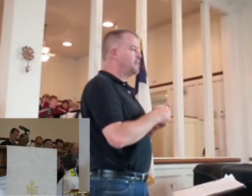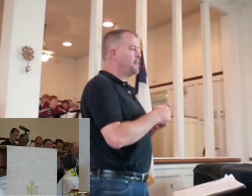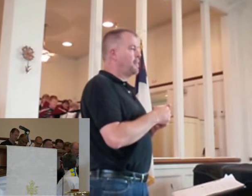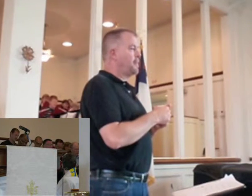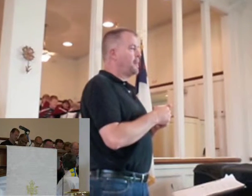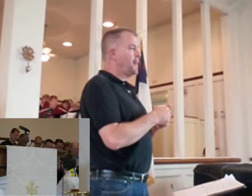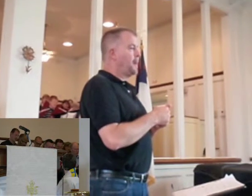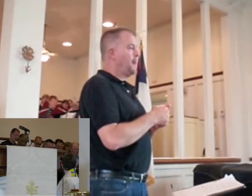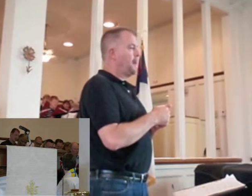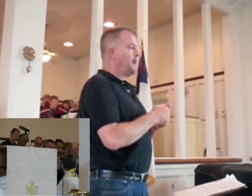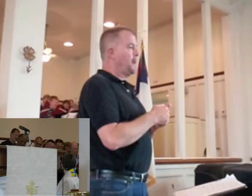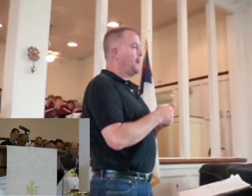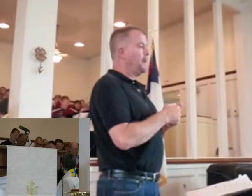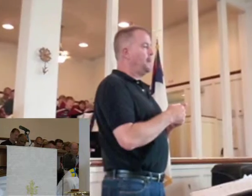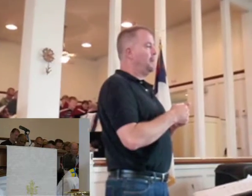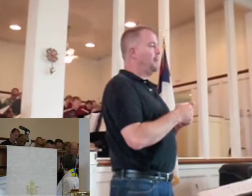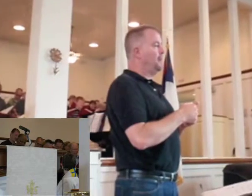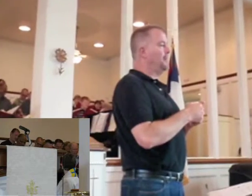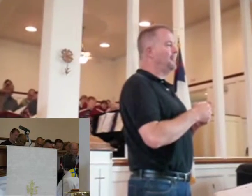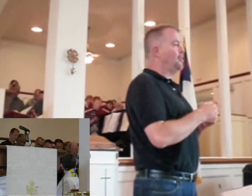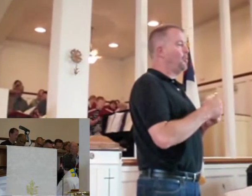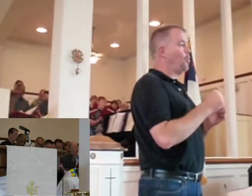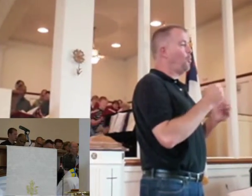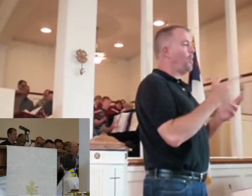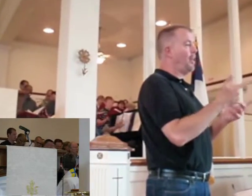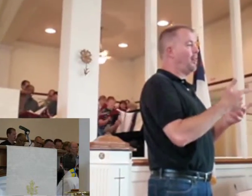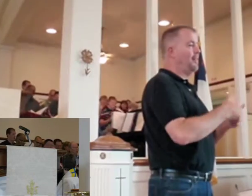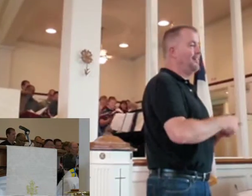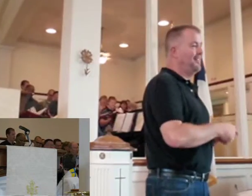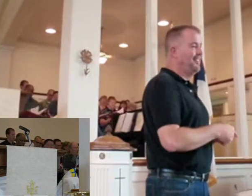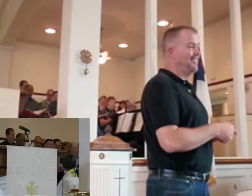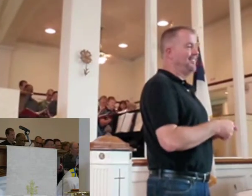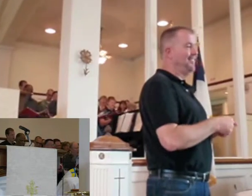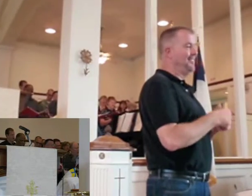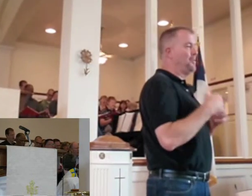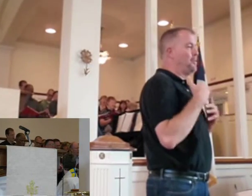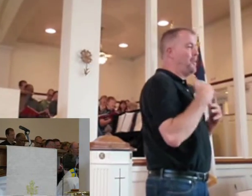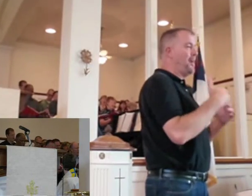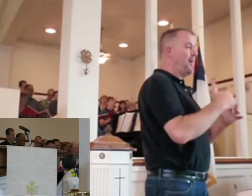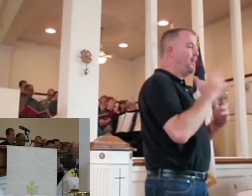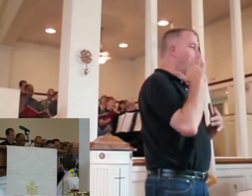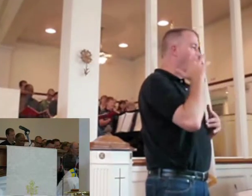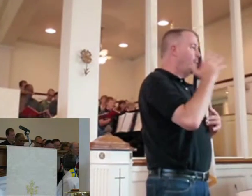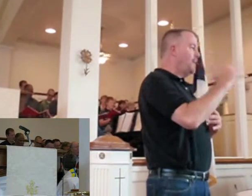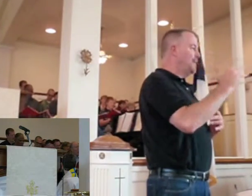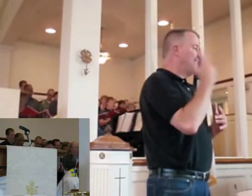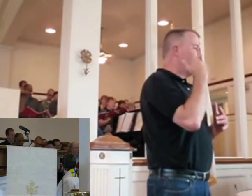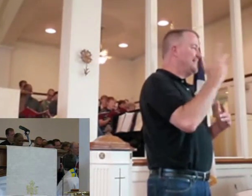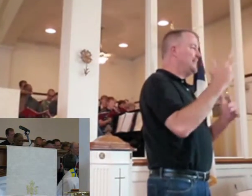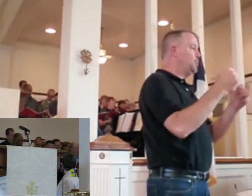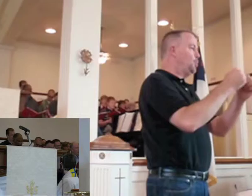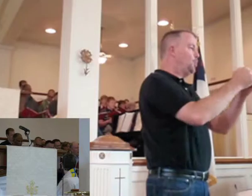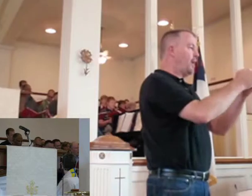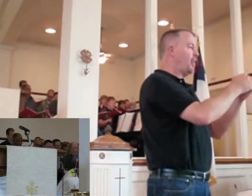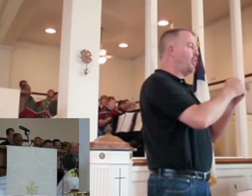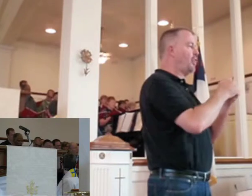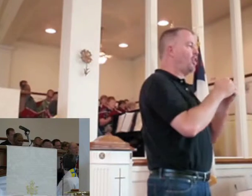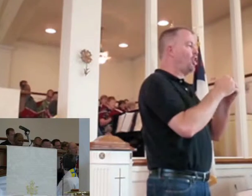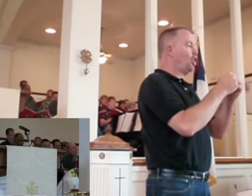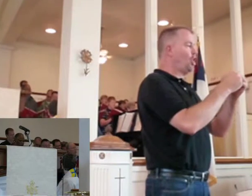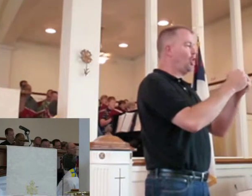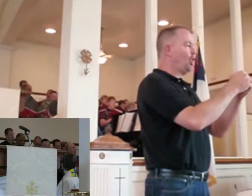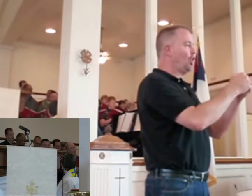the flesh shall see it together, for the